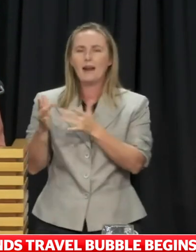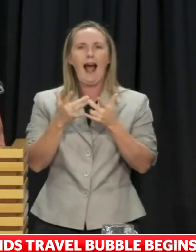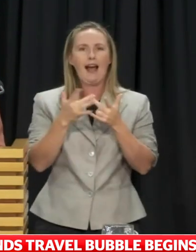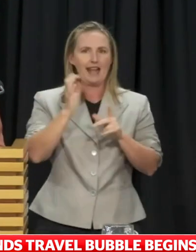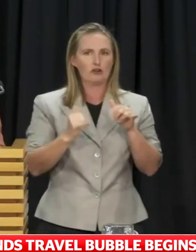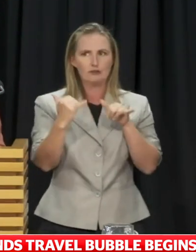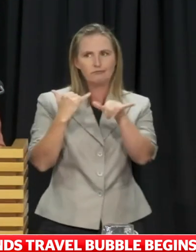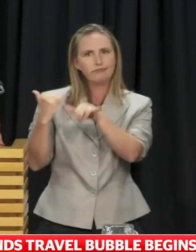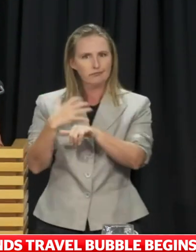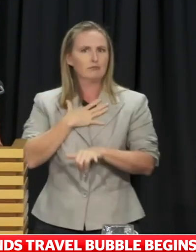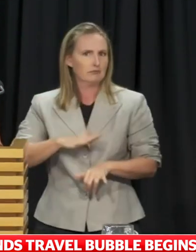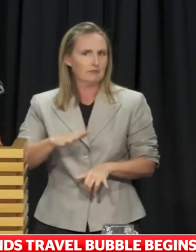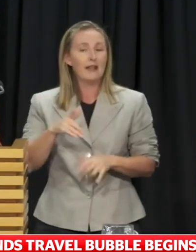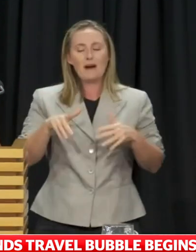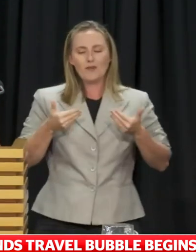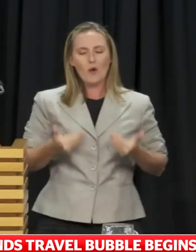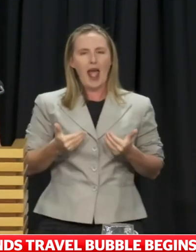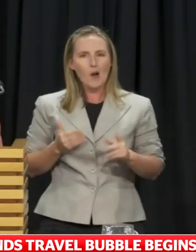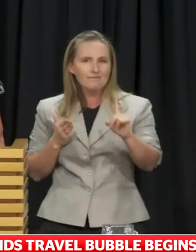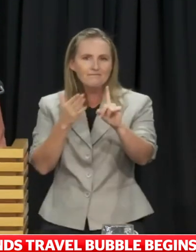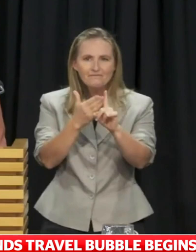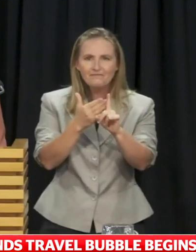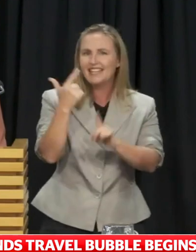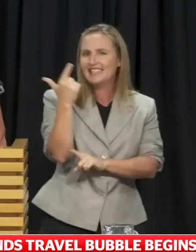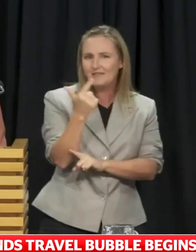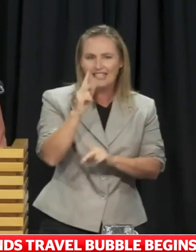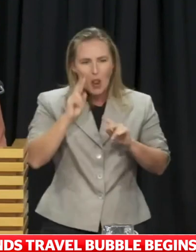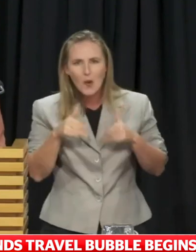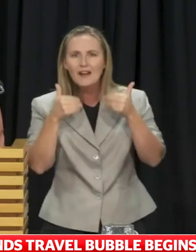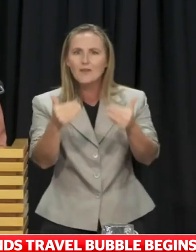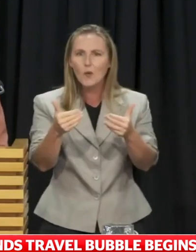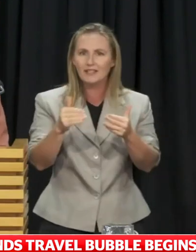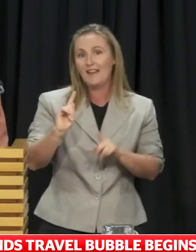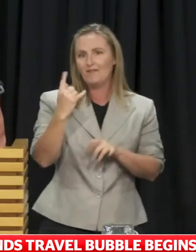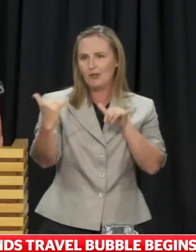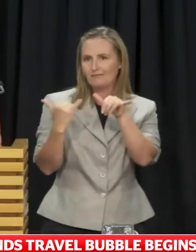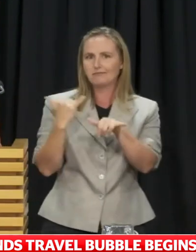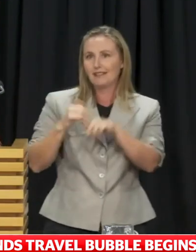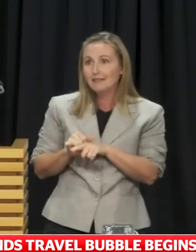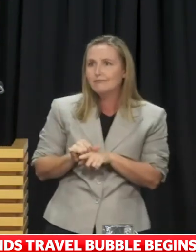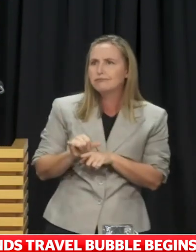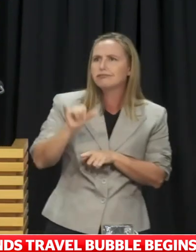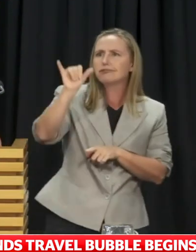for now, we look forward to the 17th and to those first quarantine-free flights taking off from New Zealand across the Pacific.